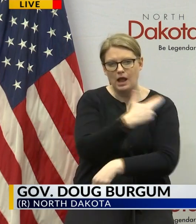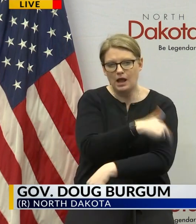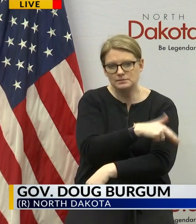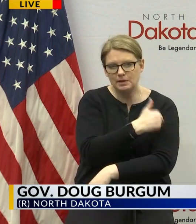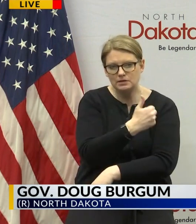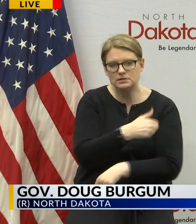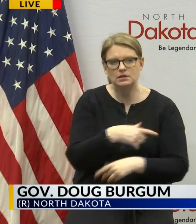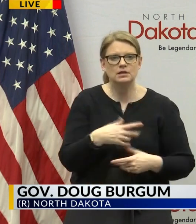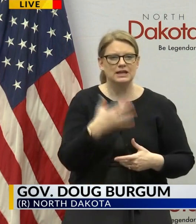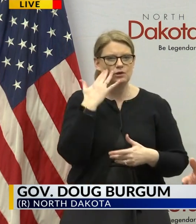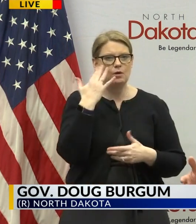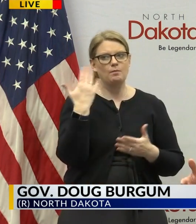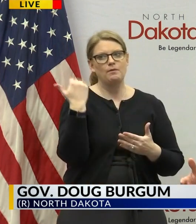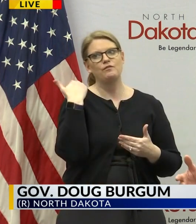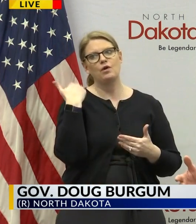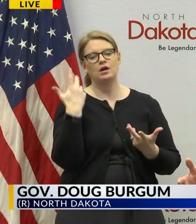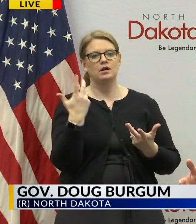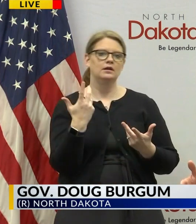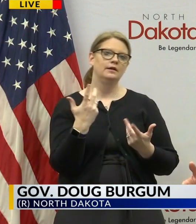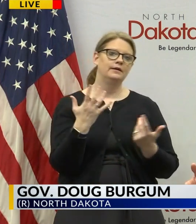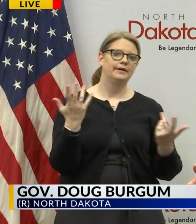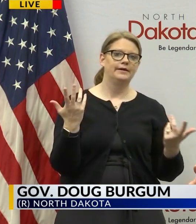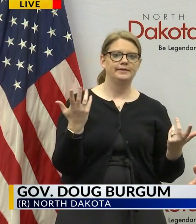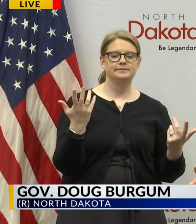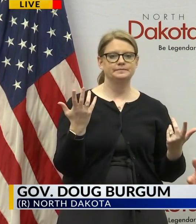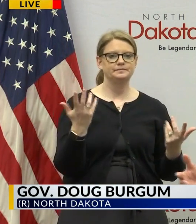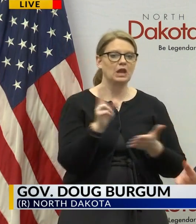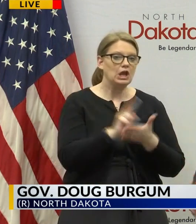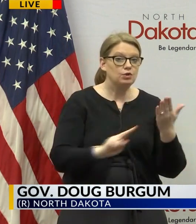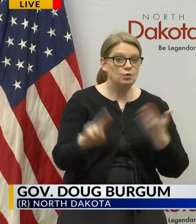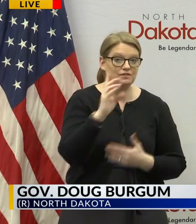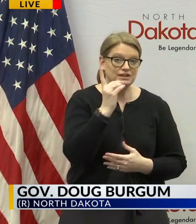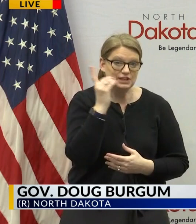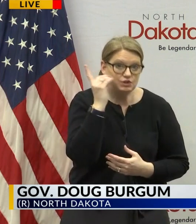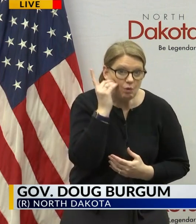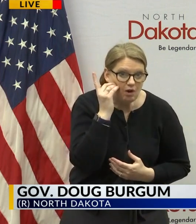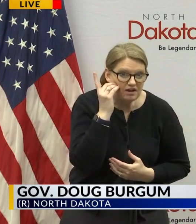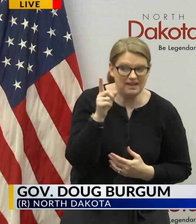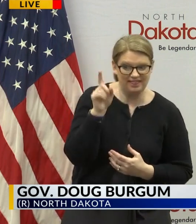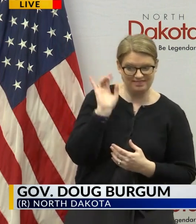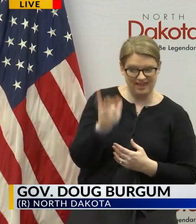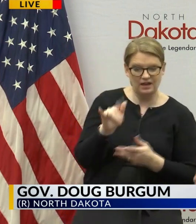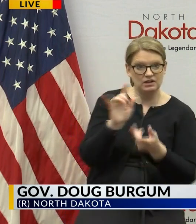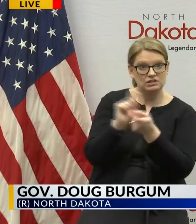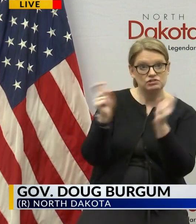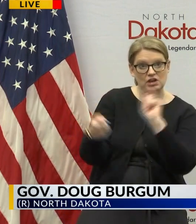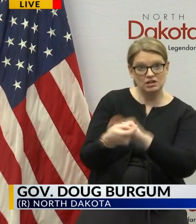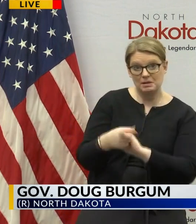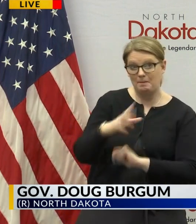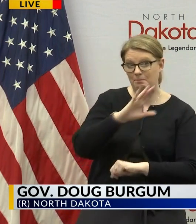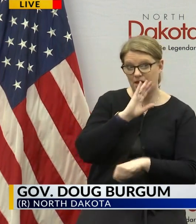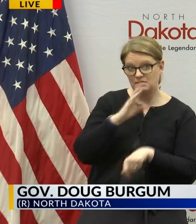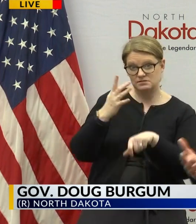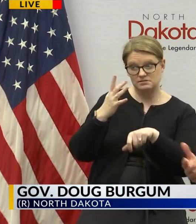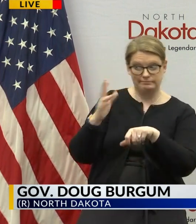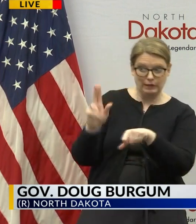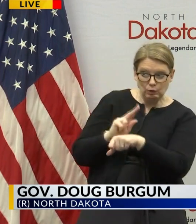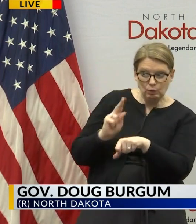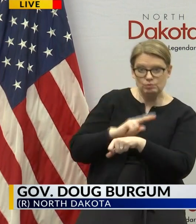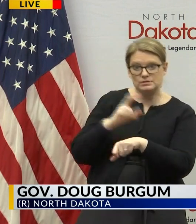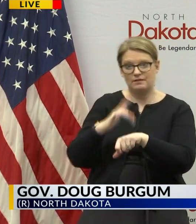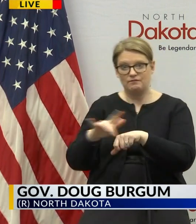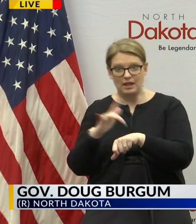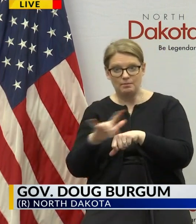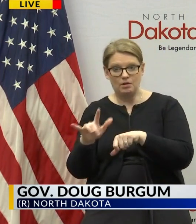here earlier about would you could you convert a university dorm to beds that could be used or could we